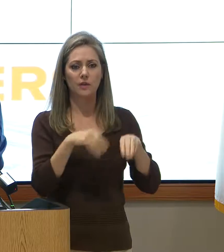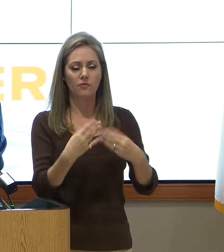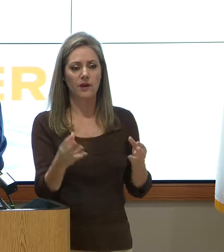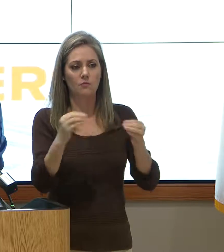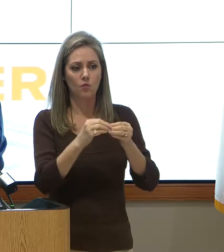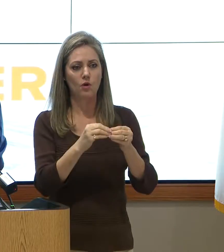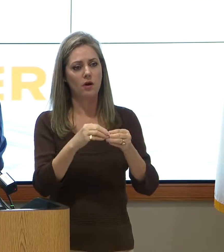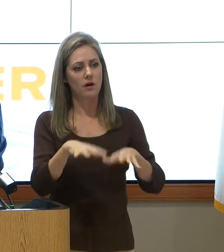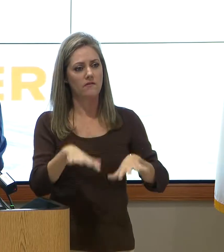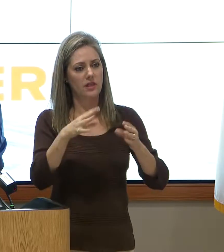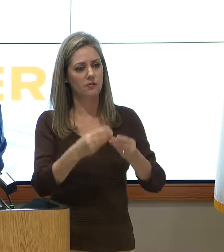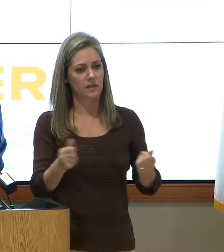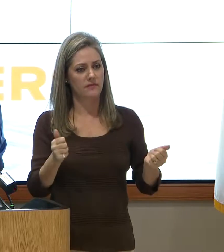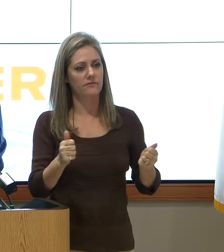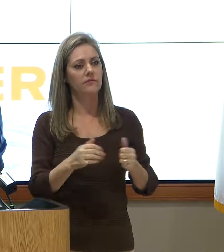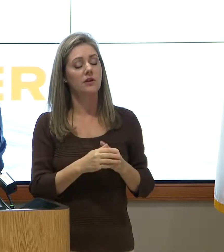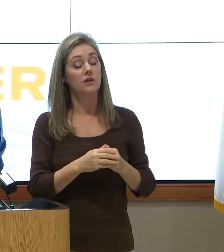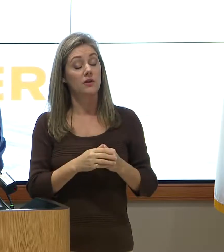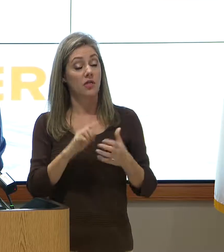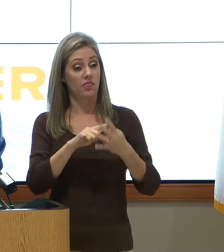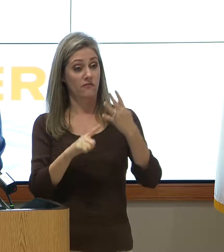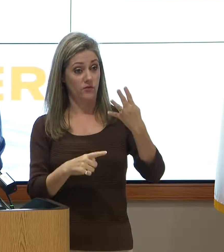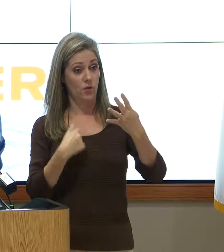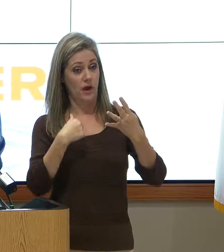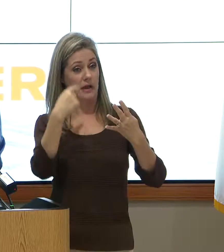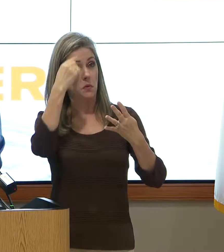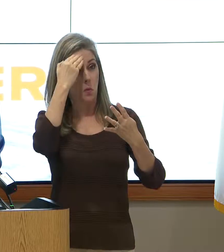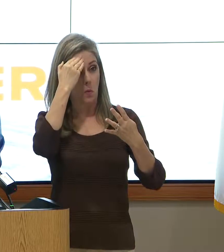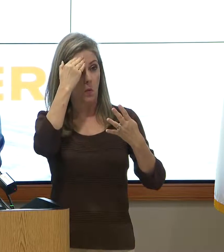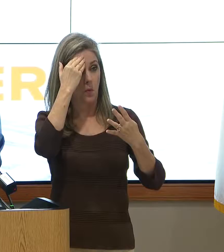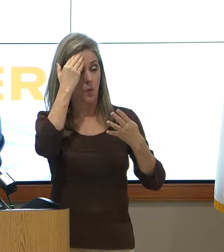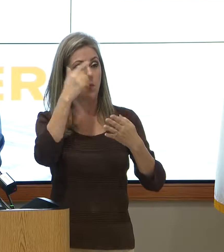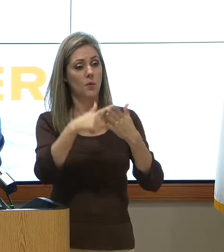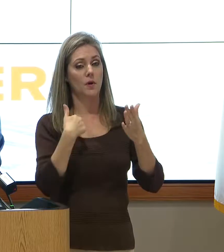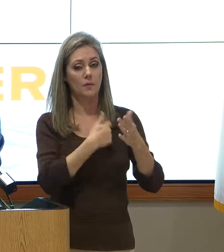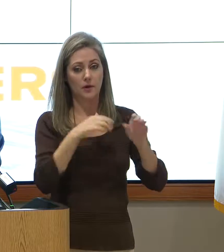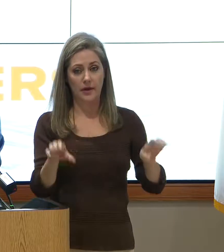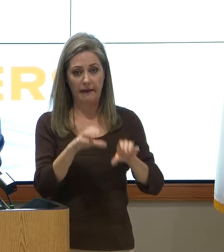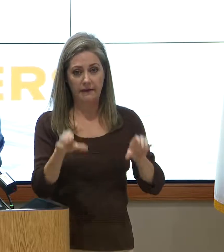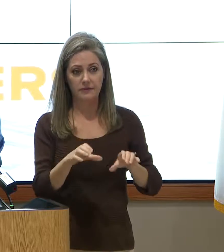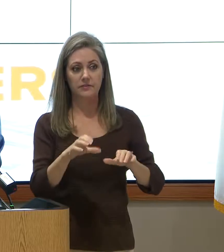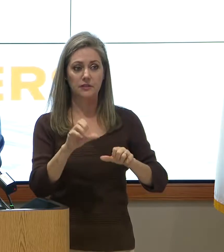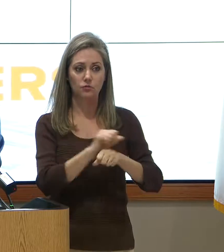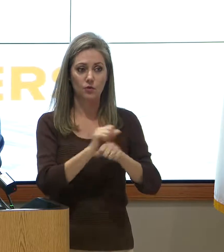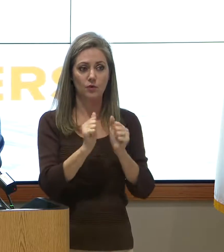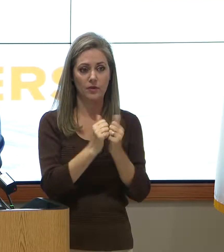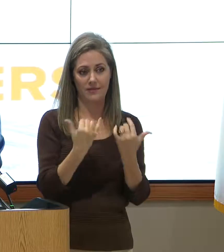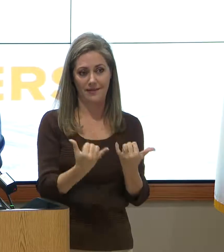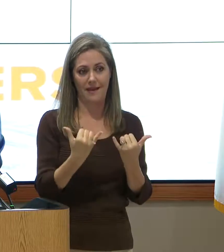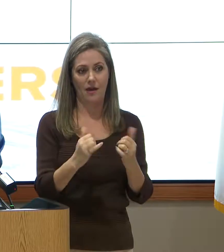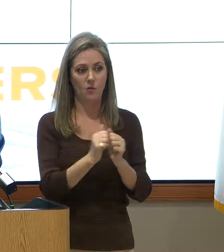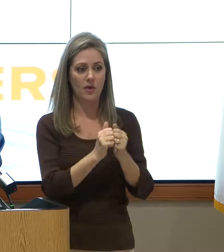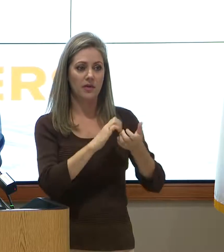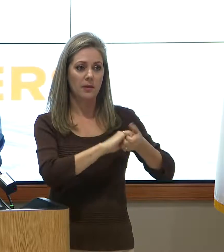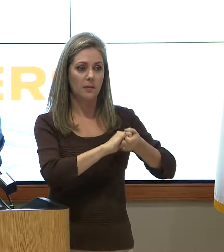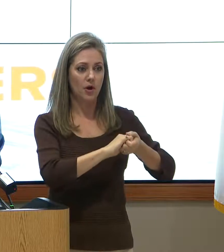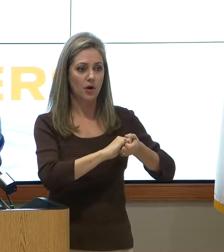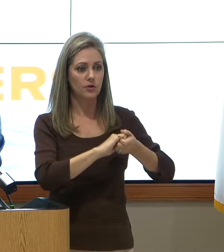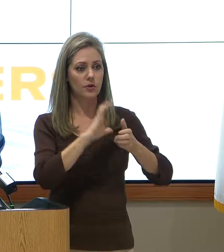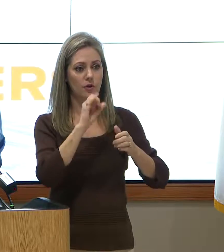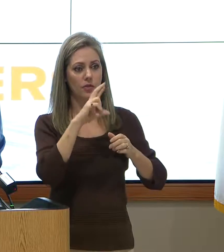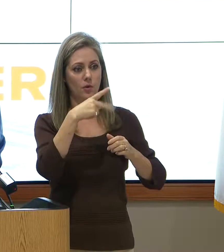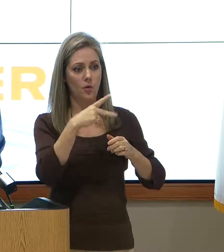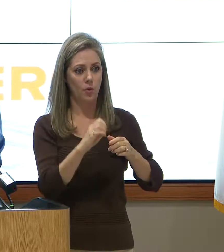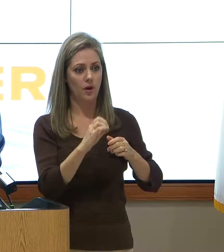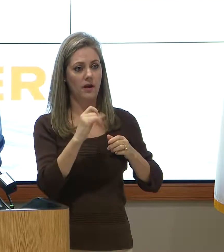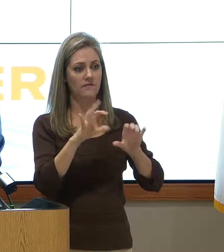And the four that immediately come to my mind are the ones that we are actively constructing now with our partner, the Corps of Engineers.